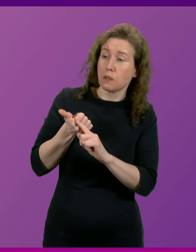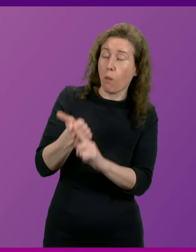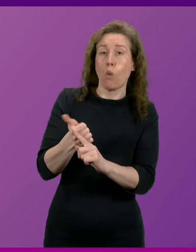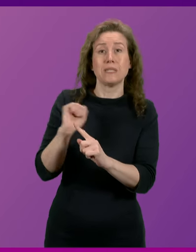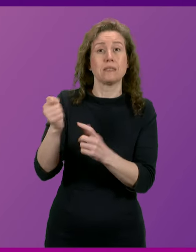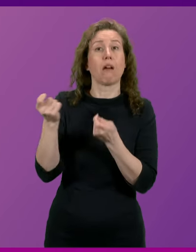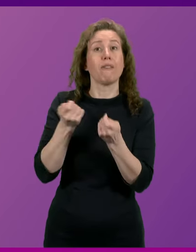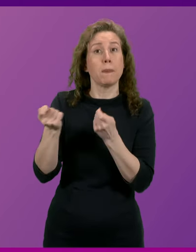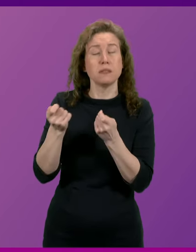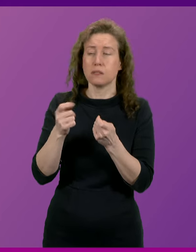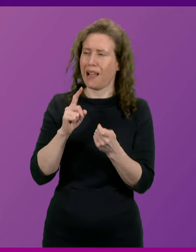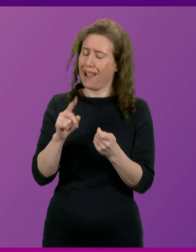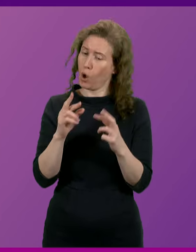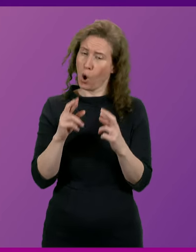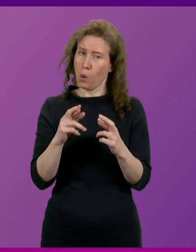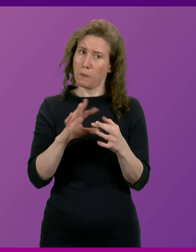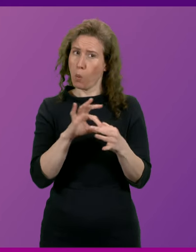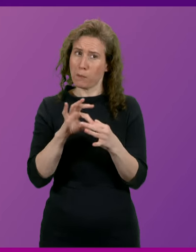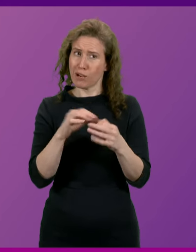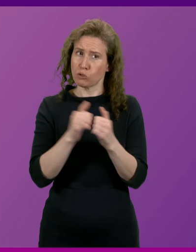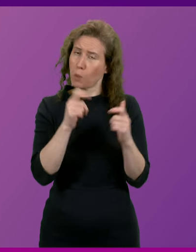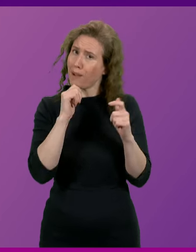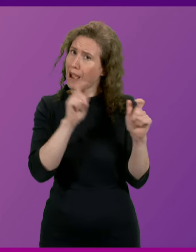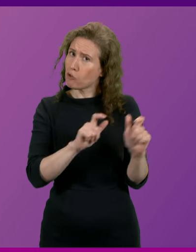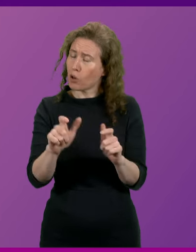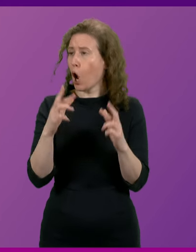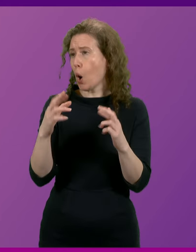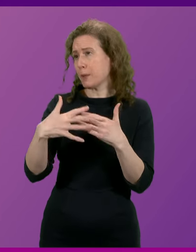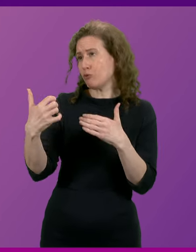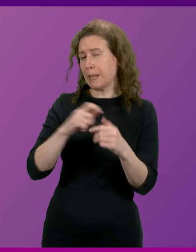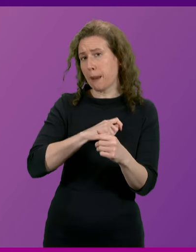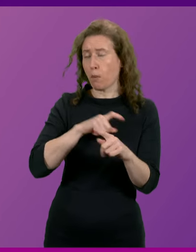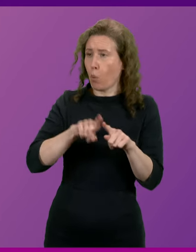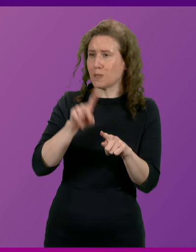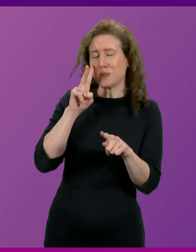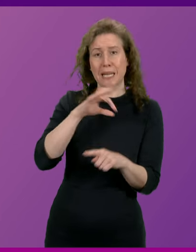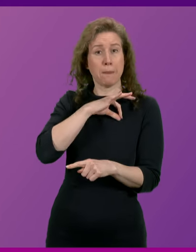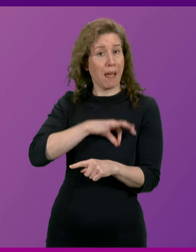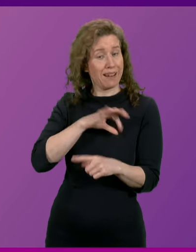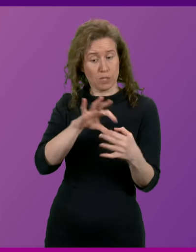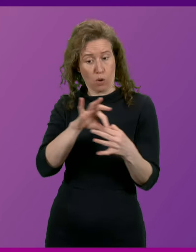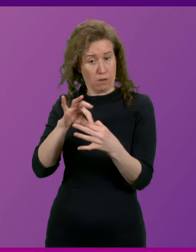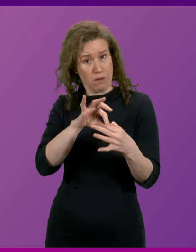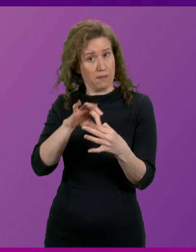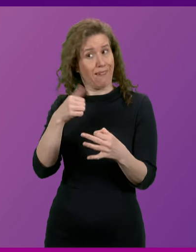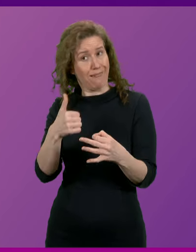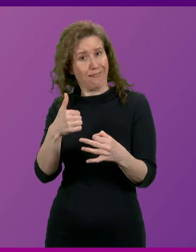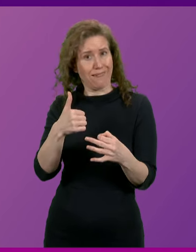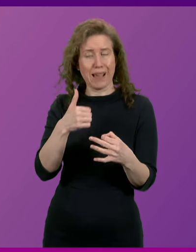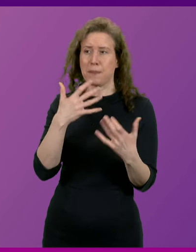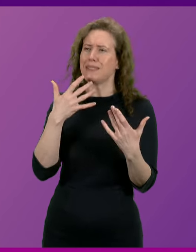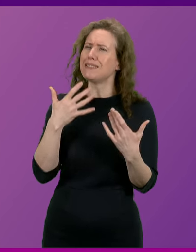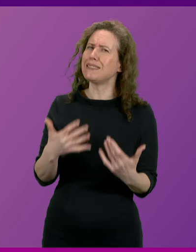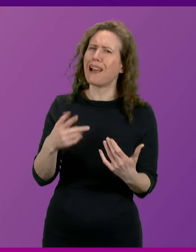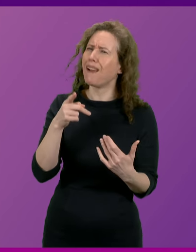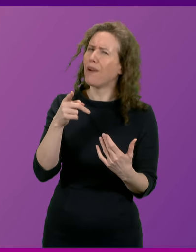I hope that the cooperation agreement will continue. I hope that Green members will also see the benefit of that cooperation. But now